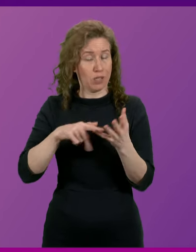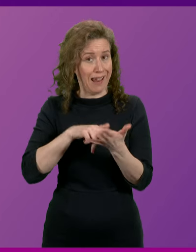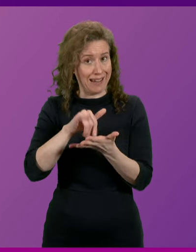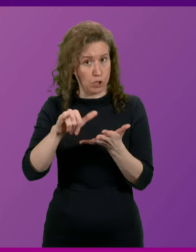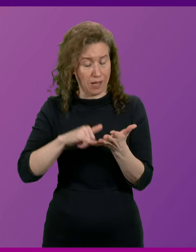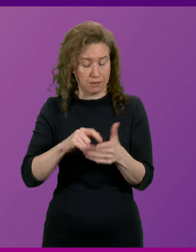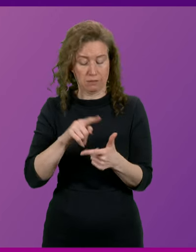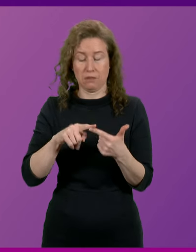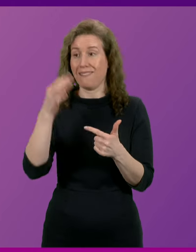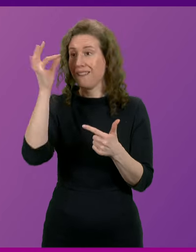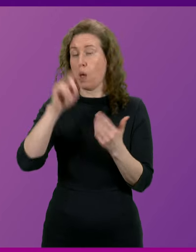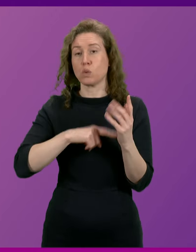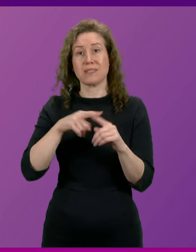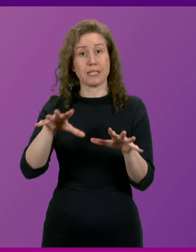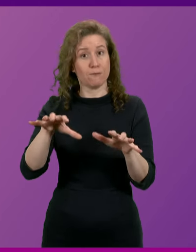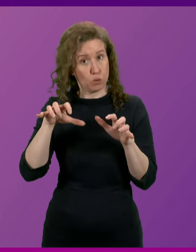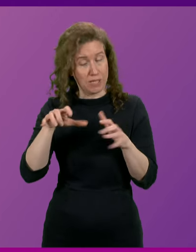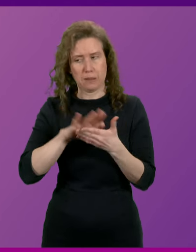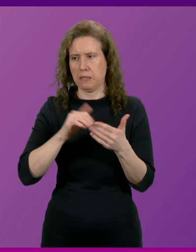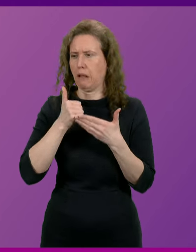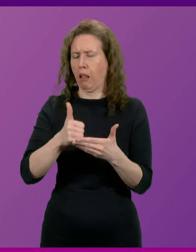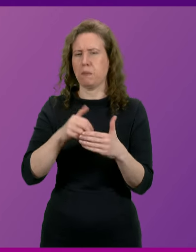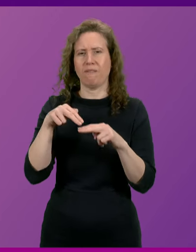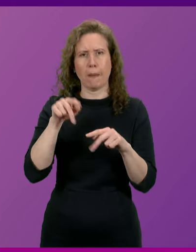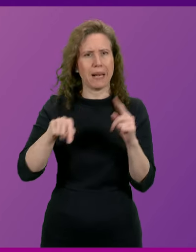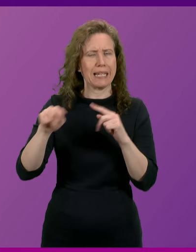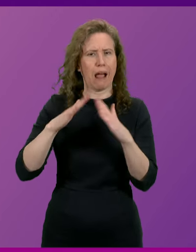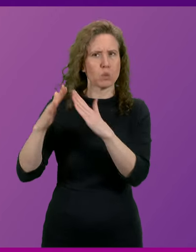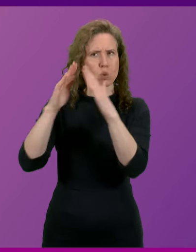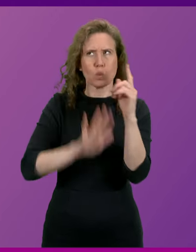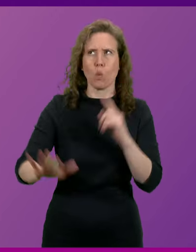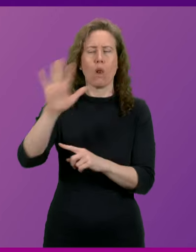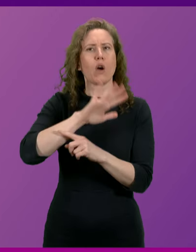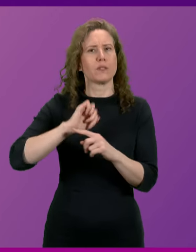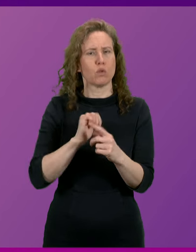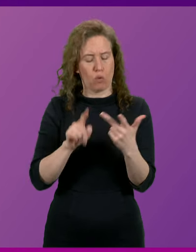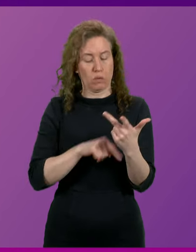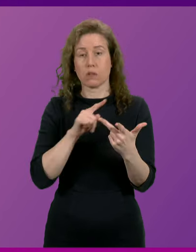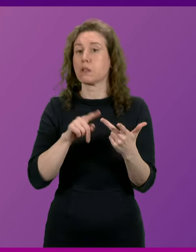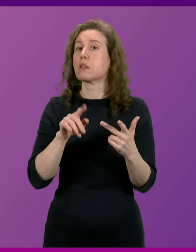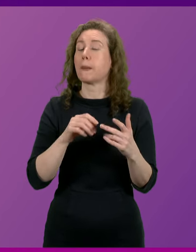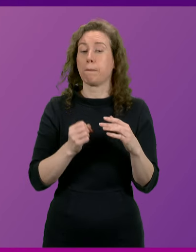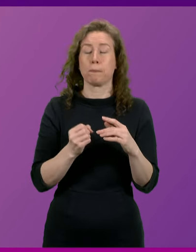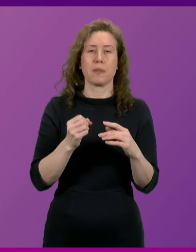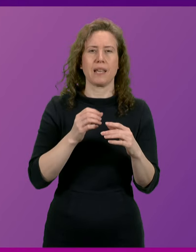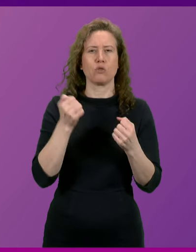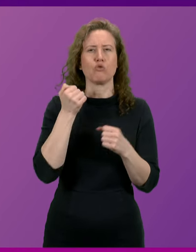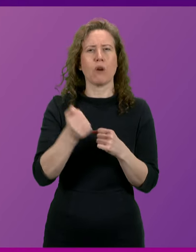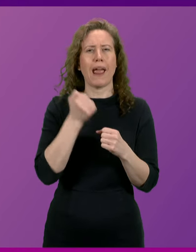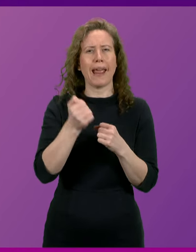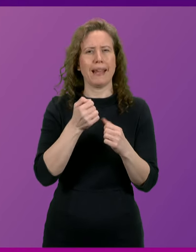a council tax freeze that's helping households up and down the country. We removed peak fares